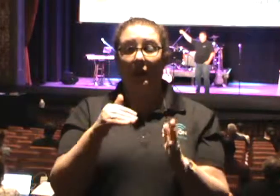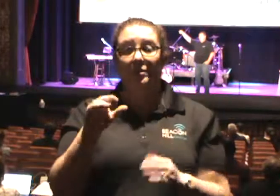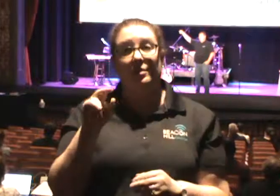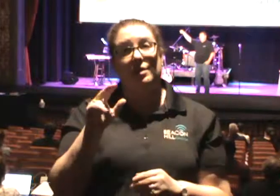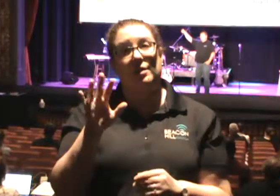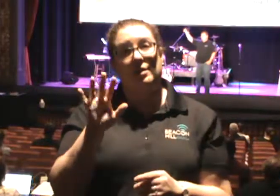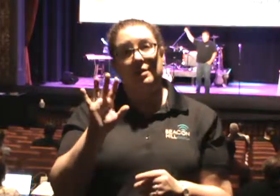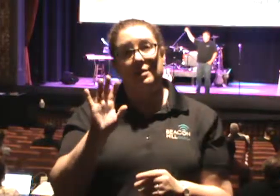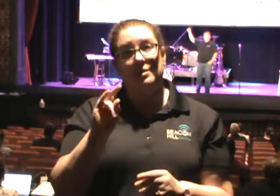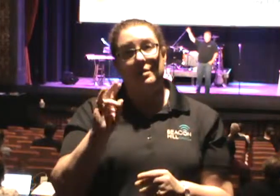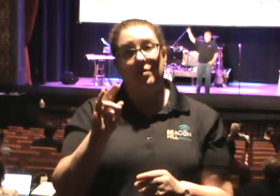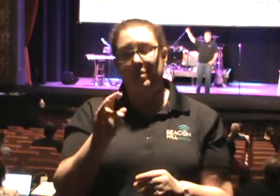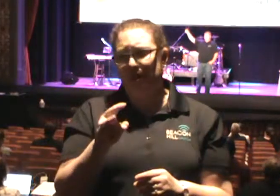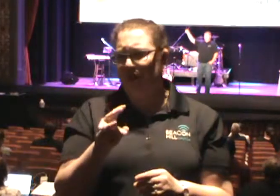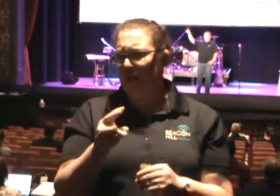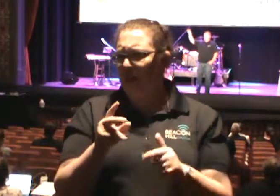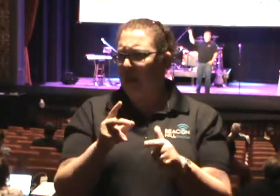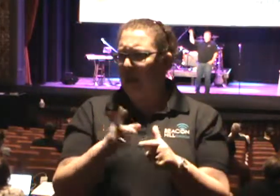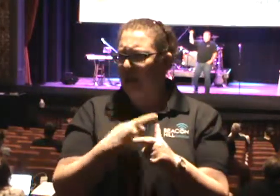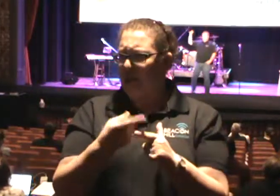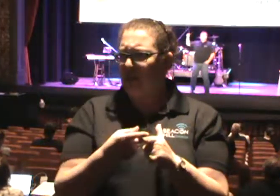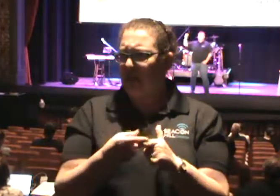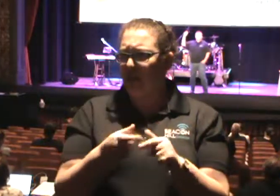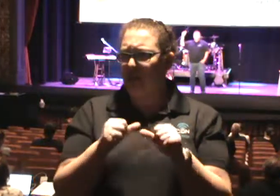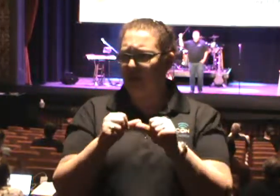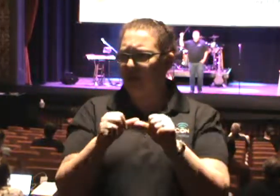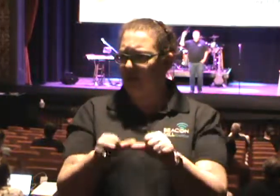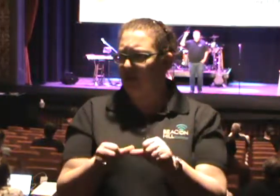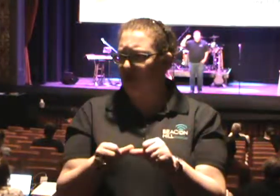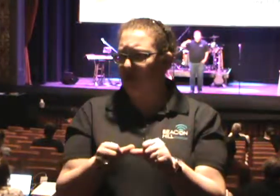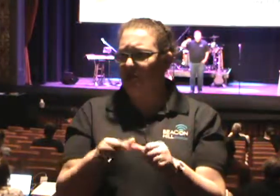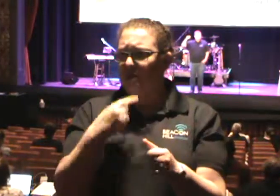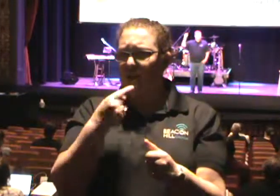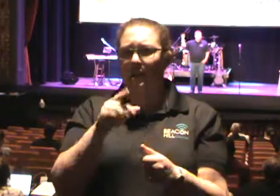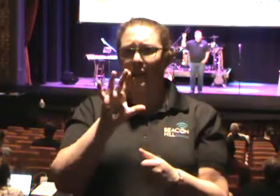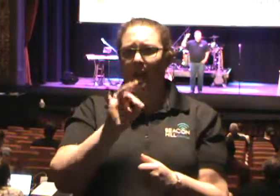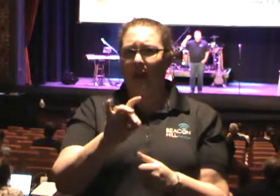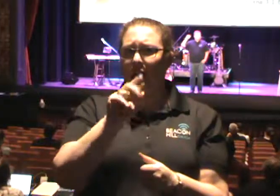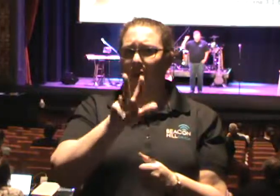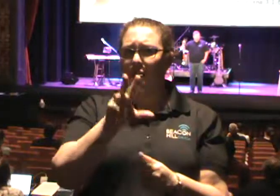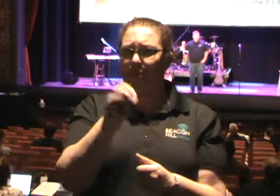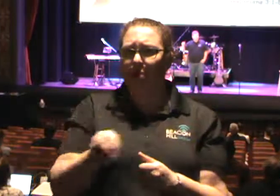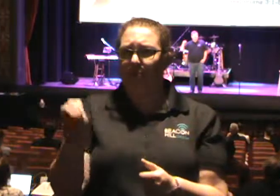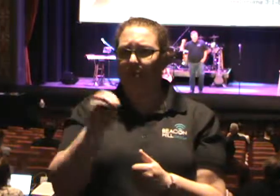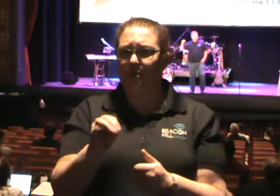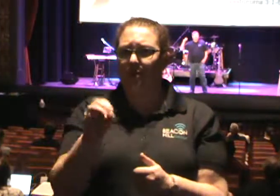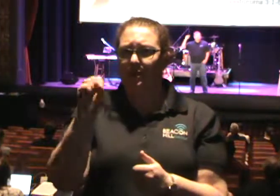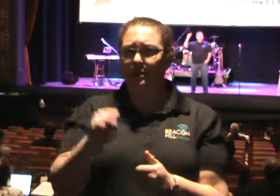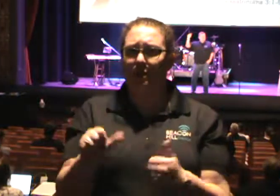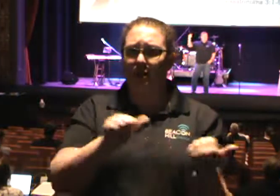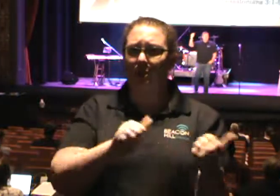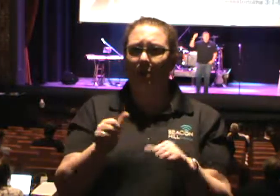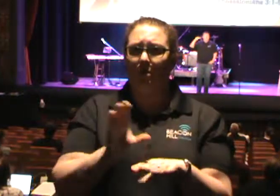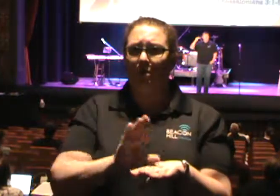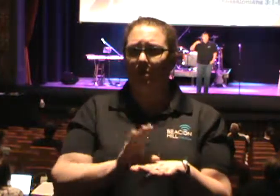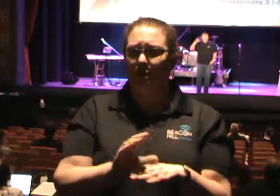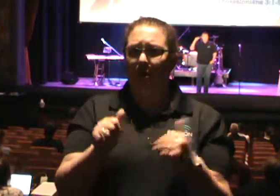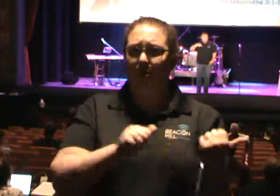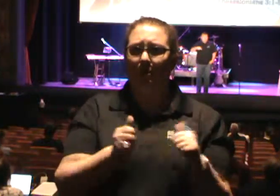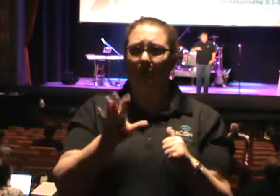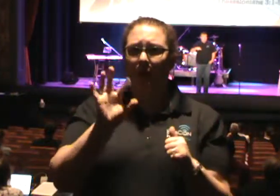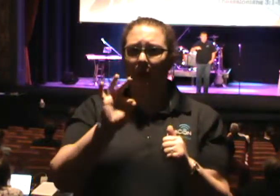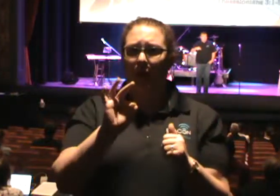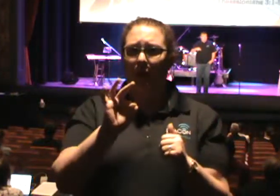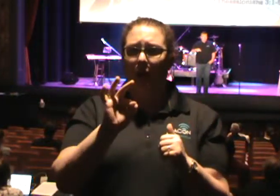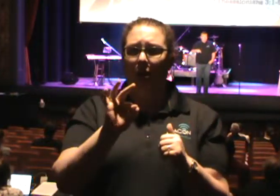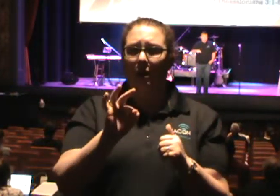going up to where they said this, that 83% of Southern Baptist churches baptized nine or fewer